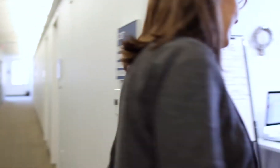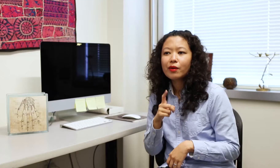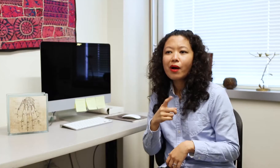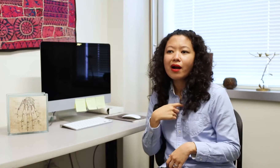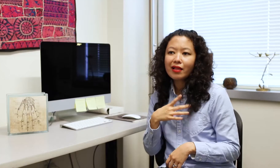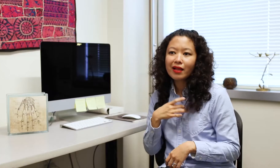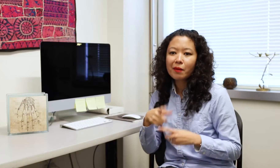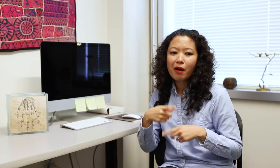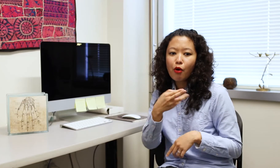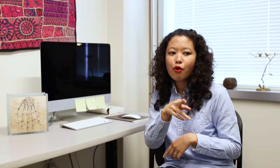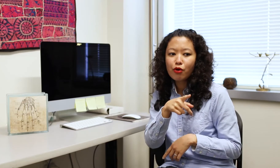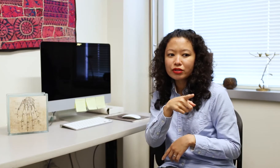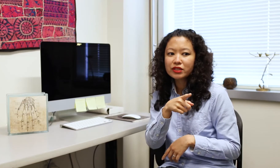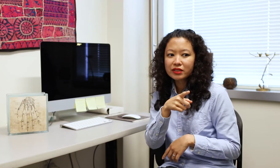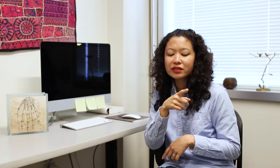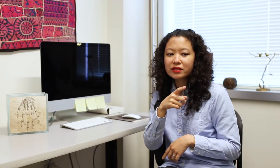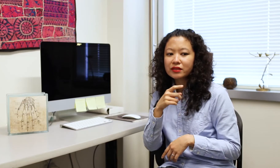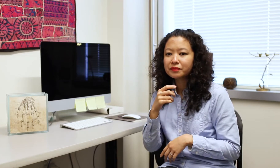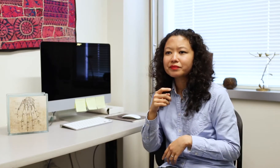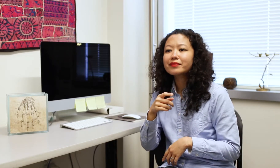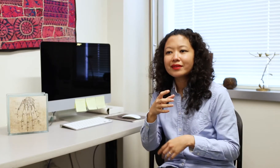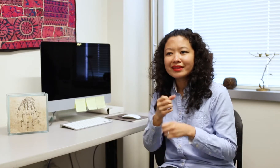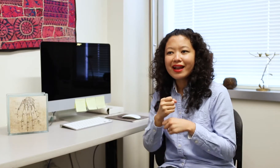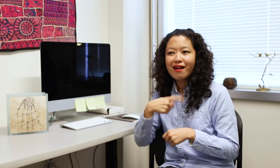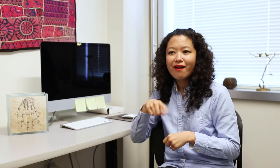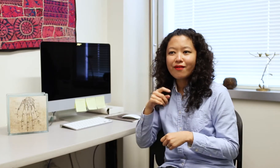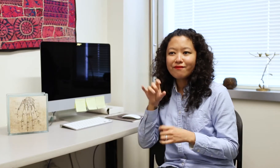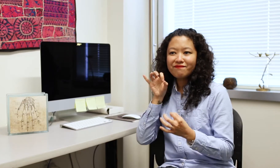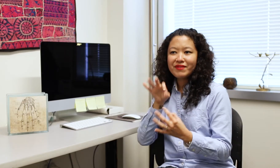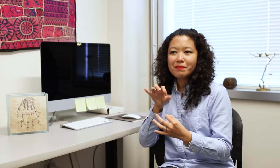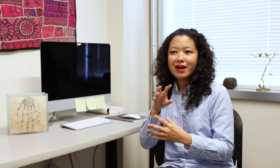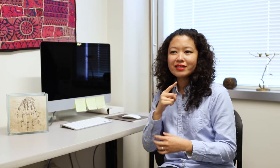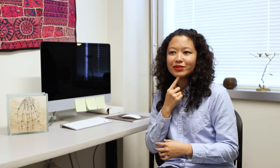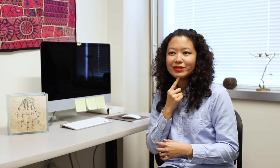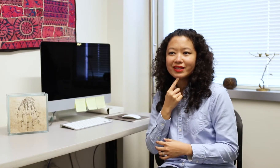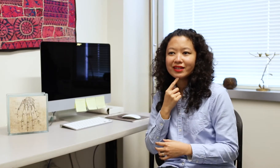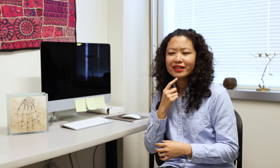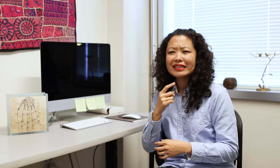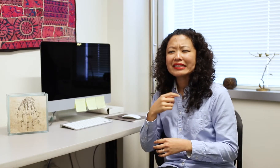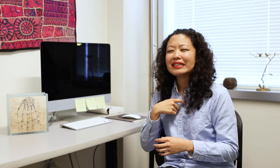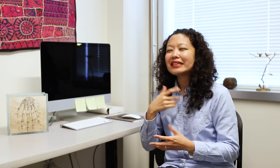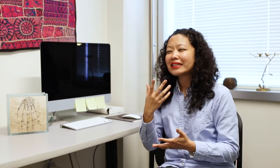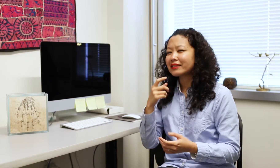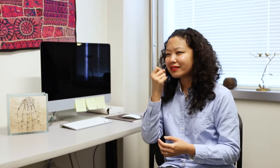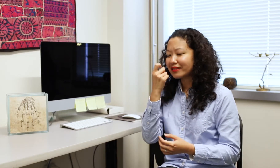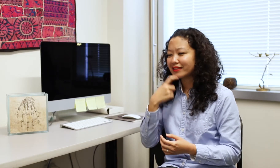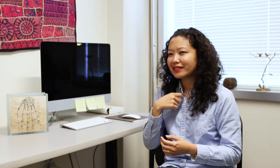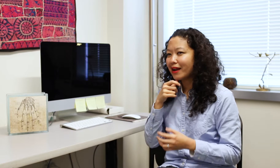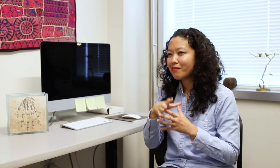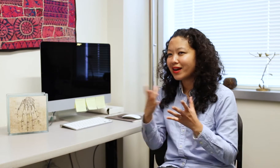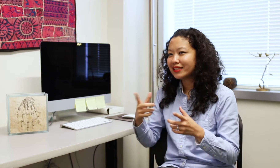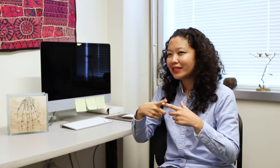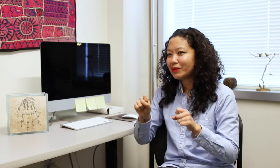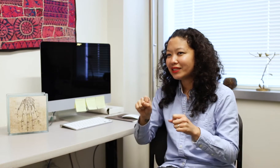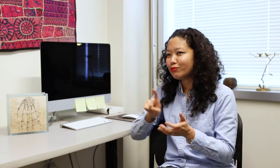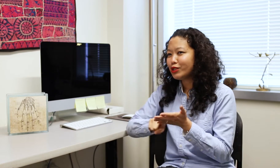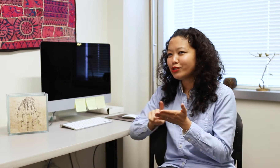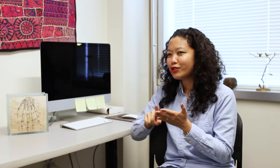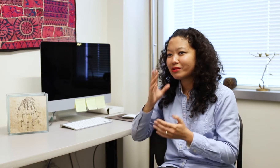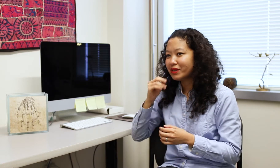What I like about her is she takes our feedback seriously. Despite my lack of linguistic research experience, whenever I would